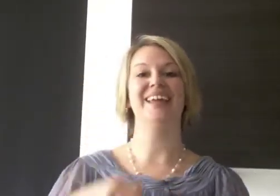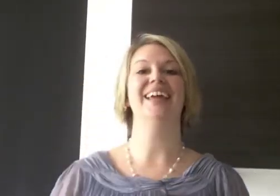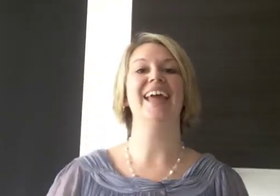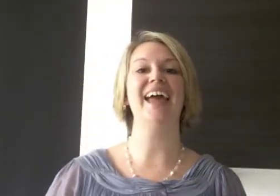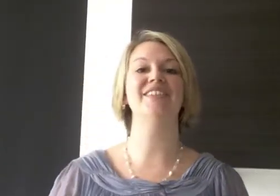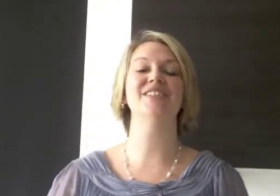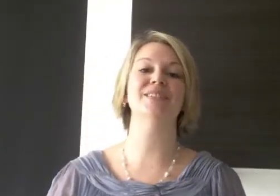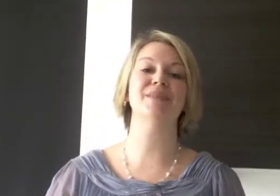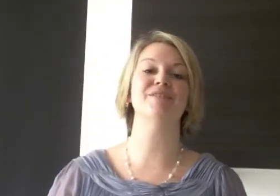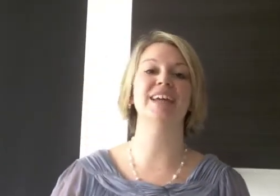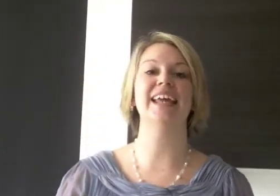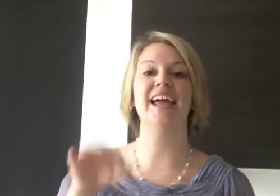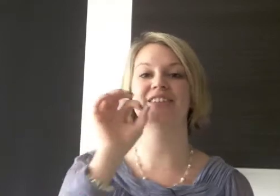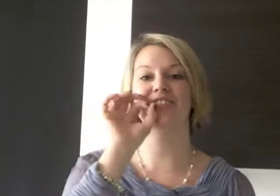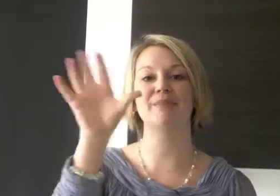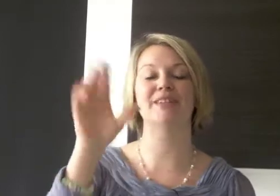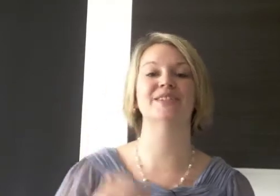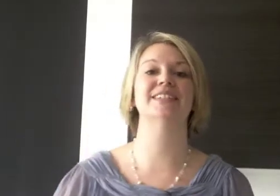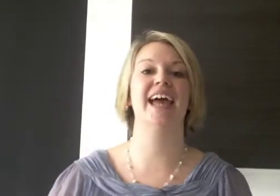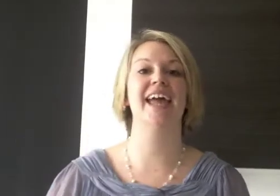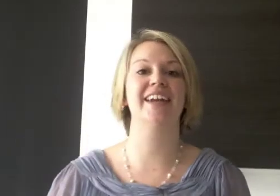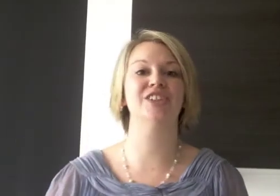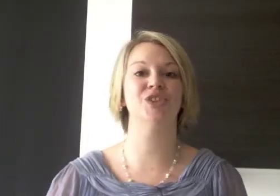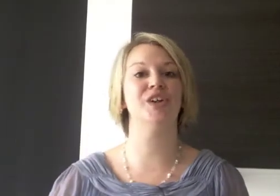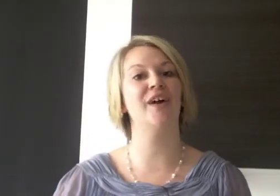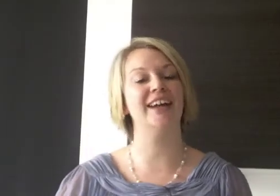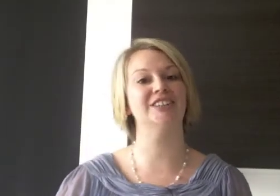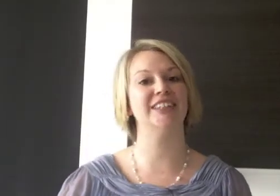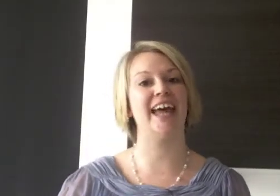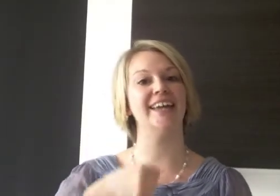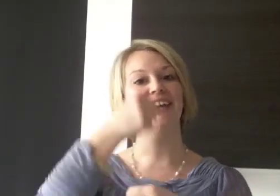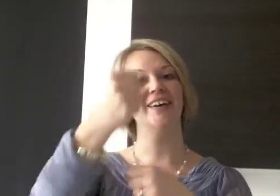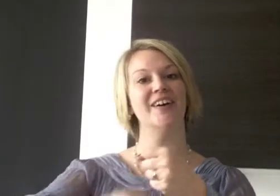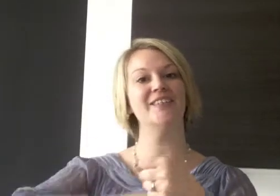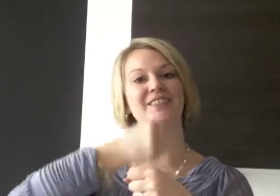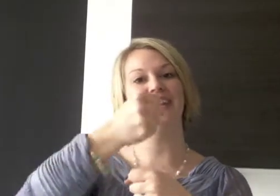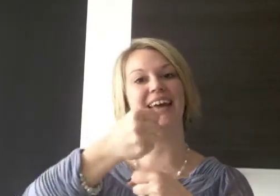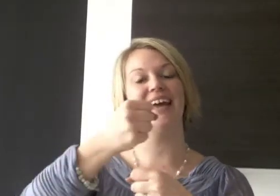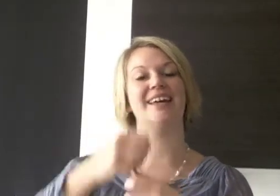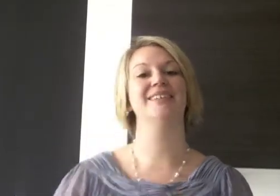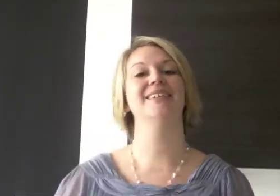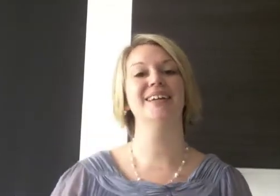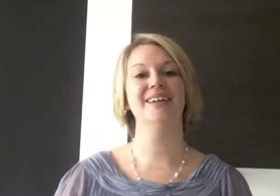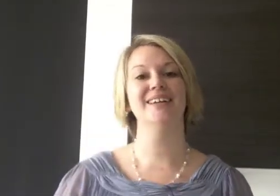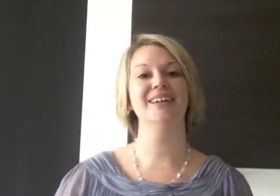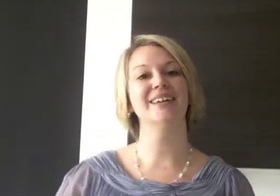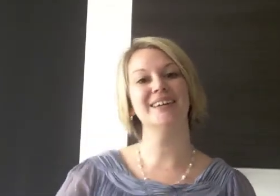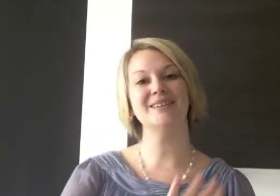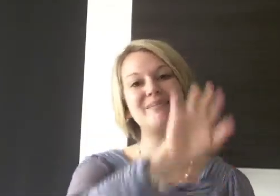Okay, do something really extra special today and enjoy your extra day of the year. Goodbye.